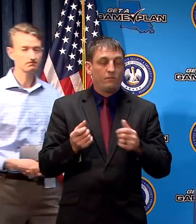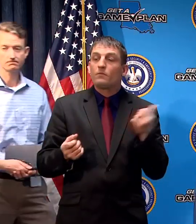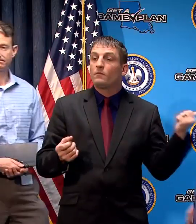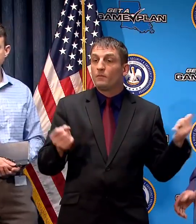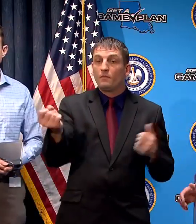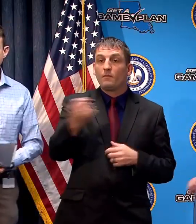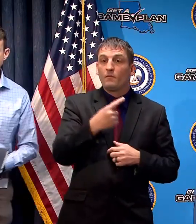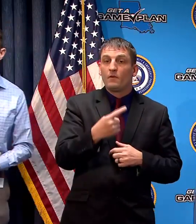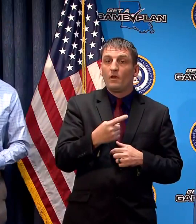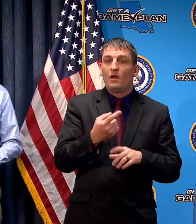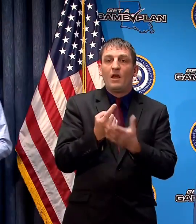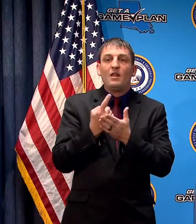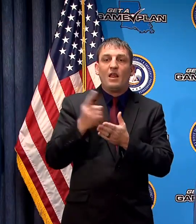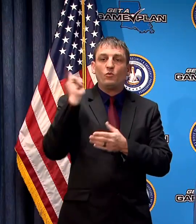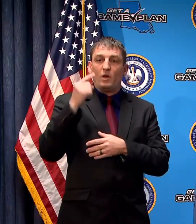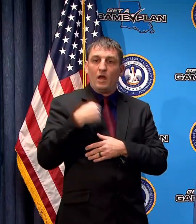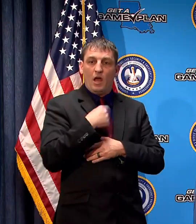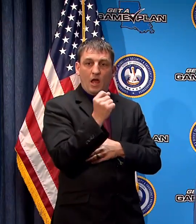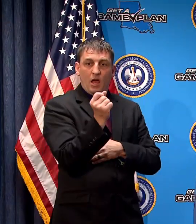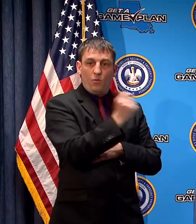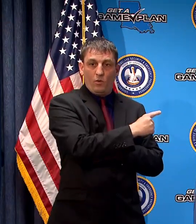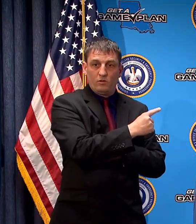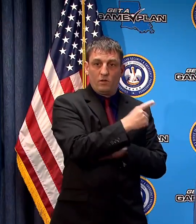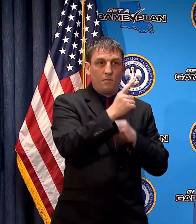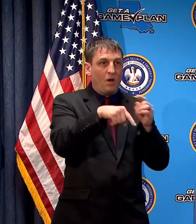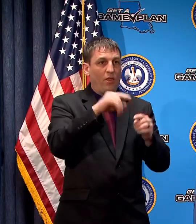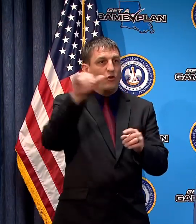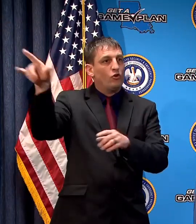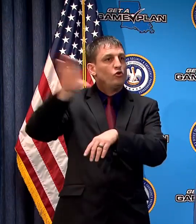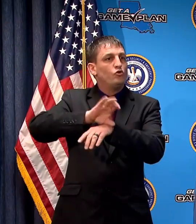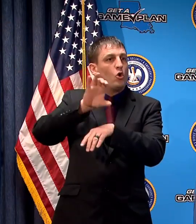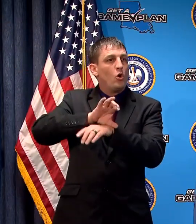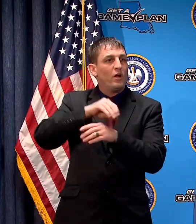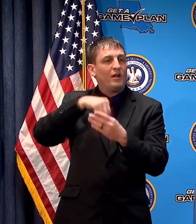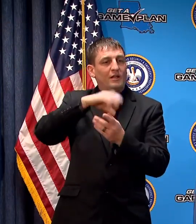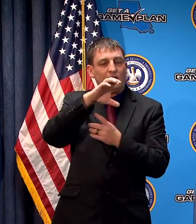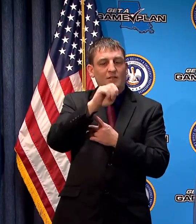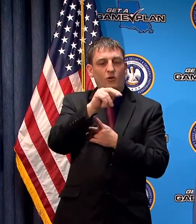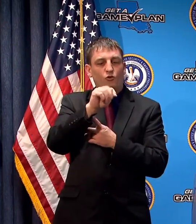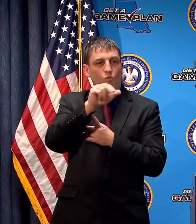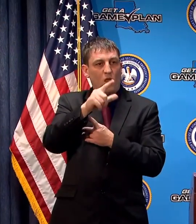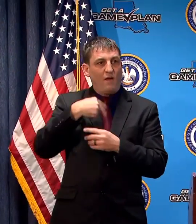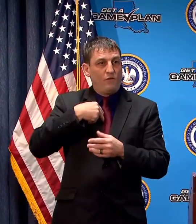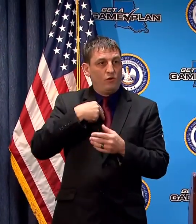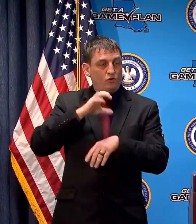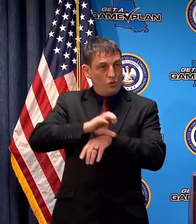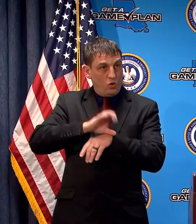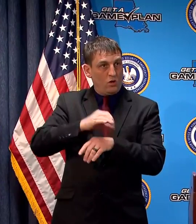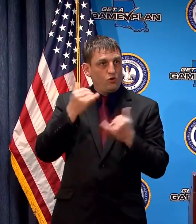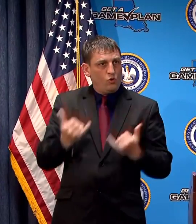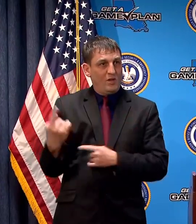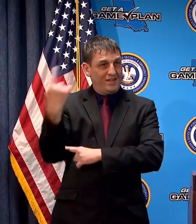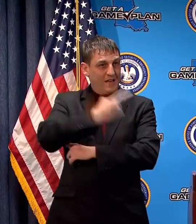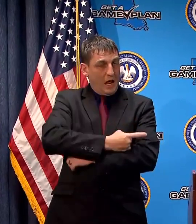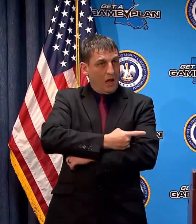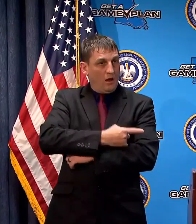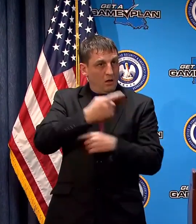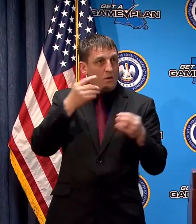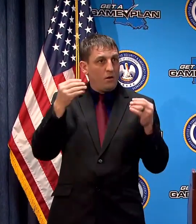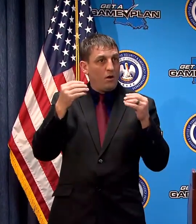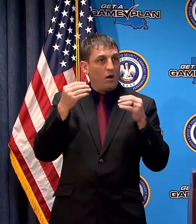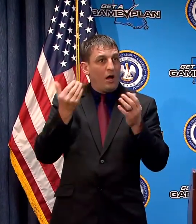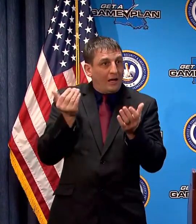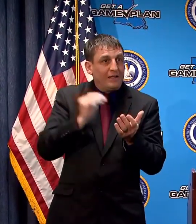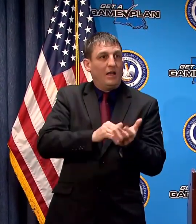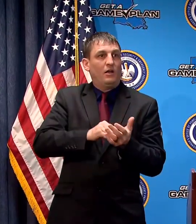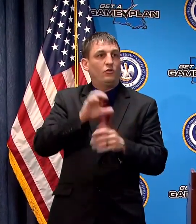governor last week I asked you about the church in central that had service today there are reports that they had service again over a thousand people at